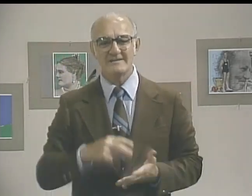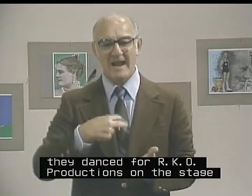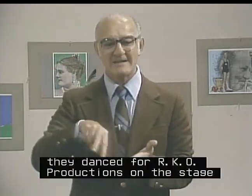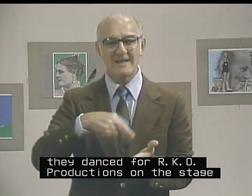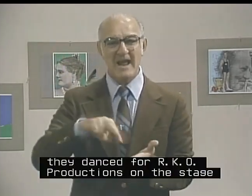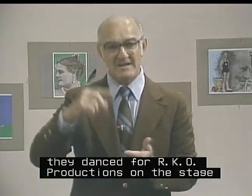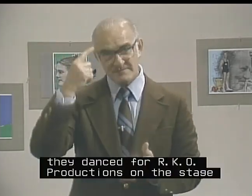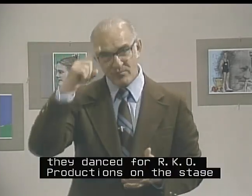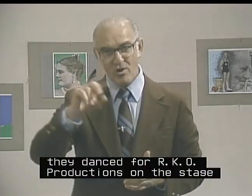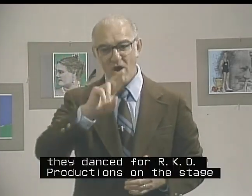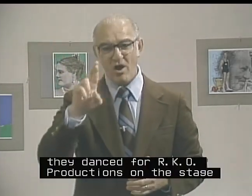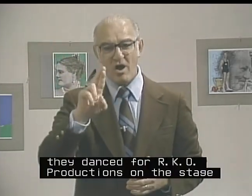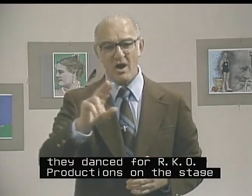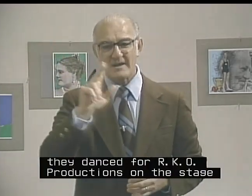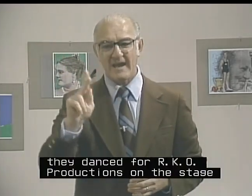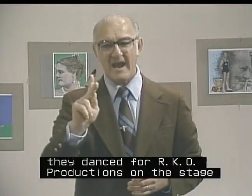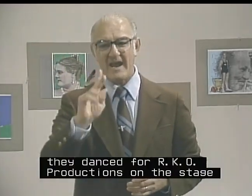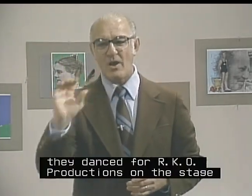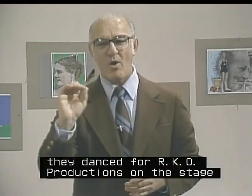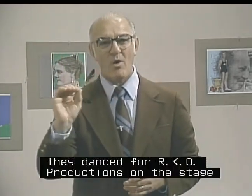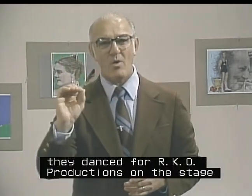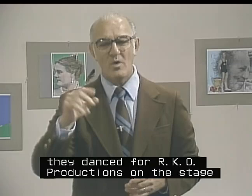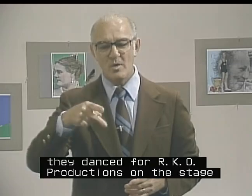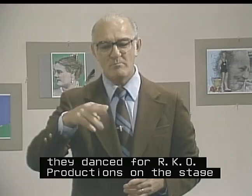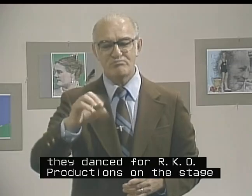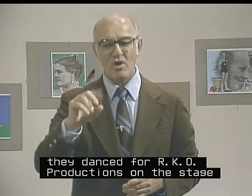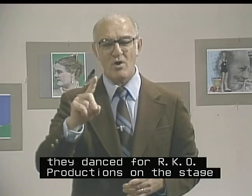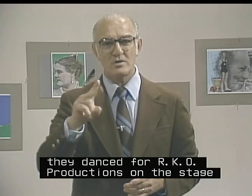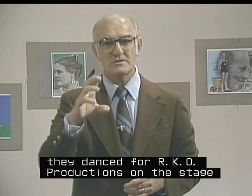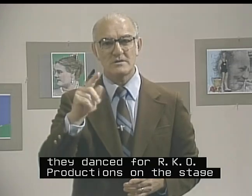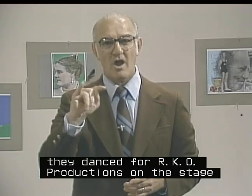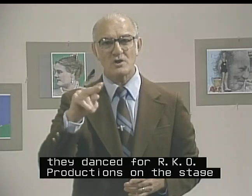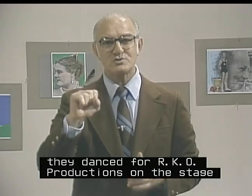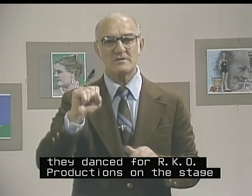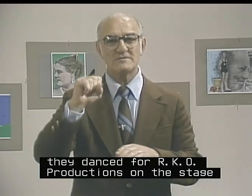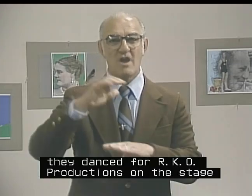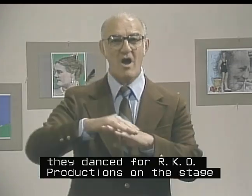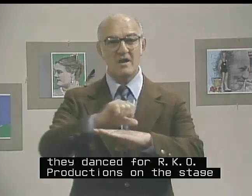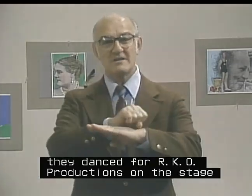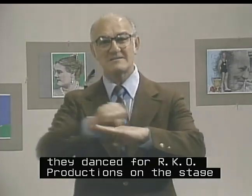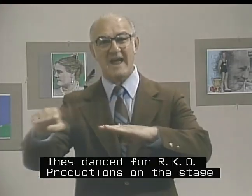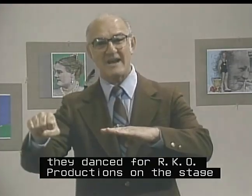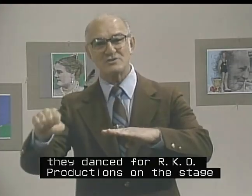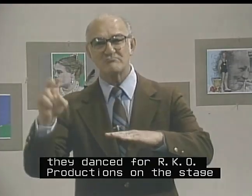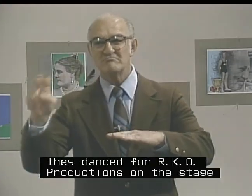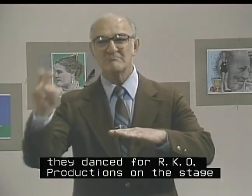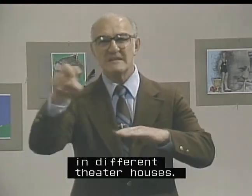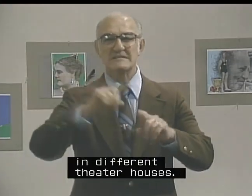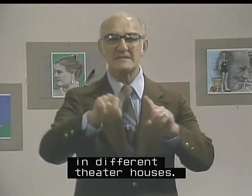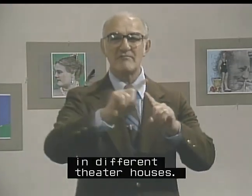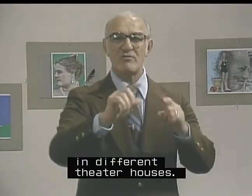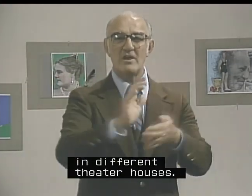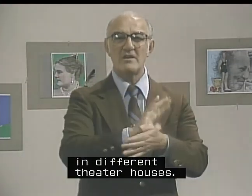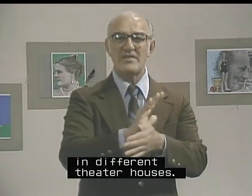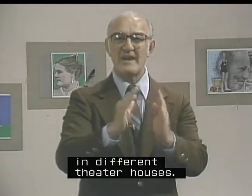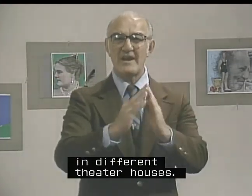They danced for RKO productions on the stage in different theater